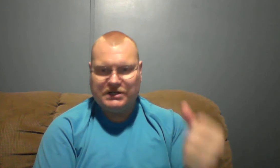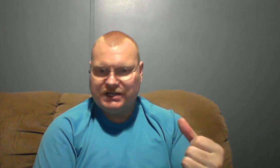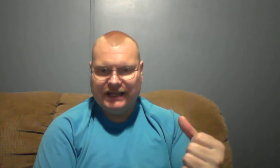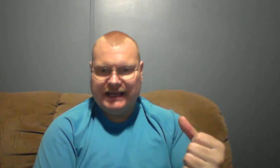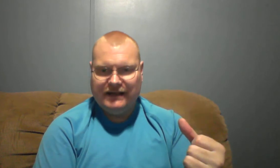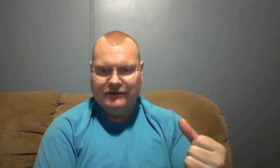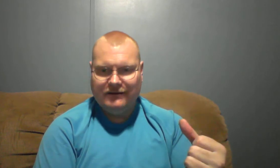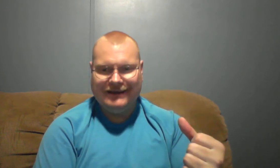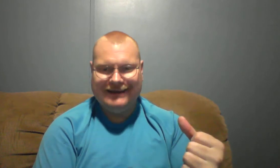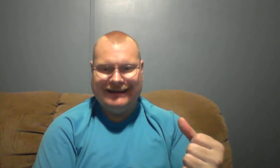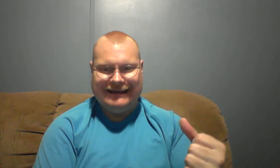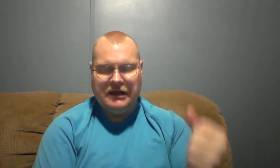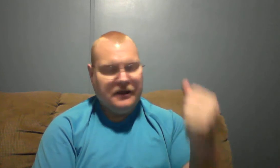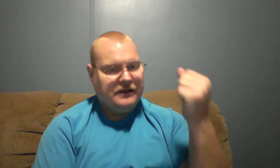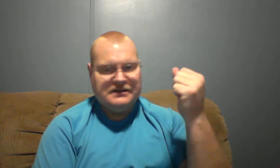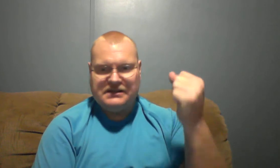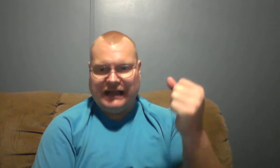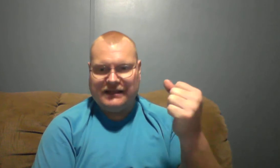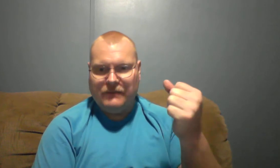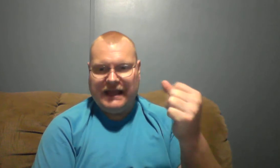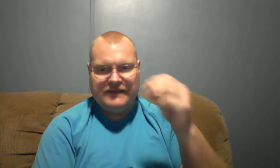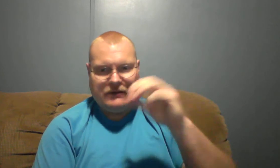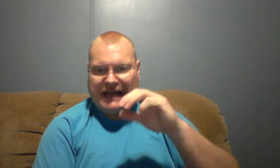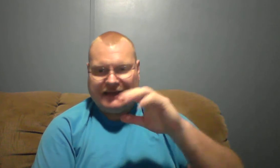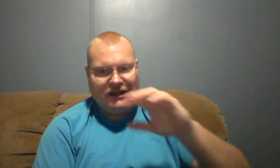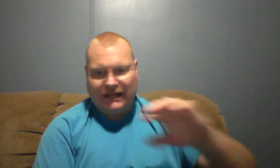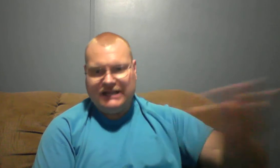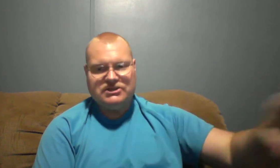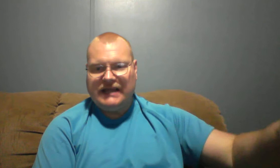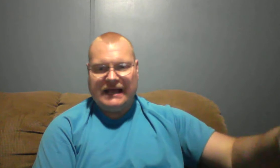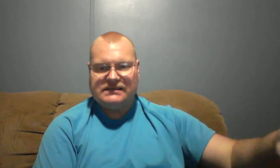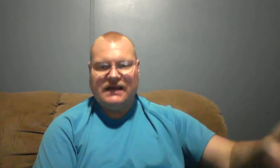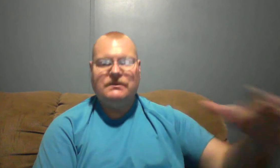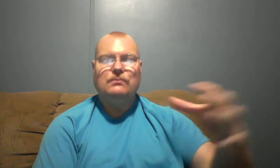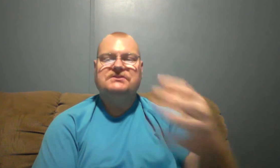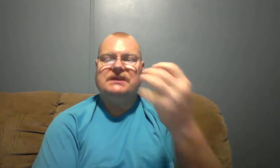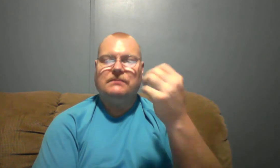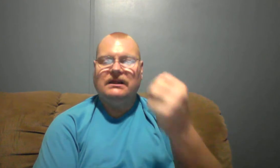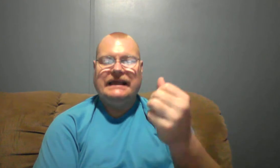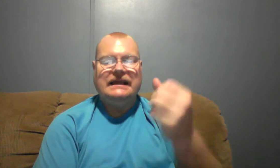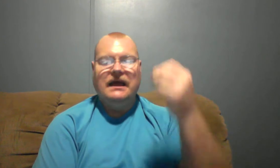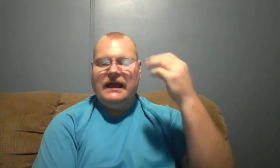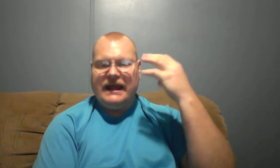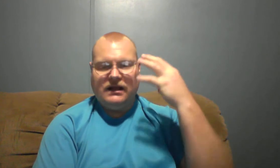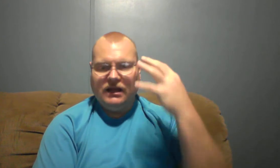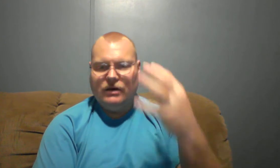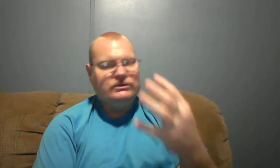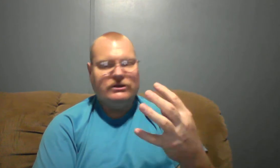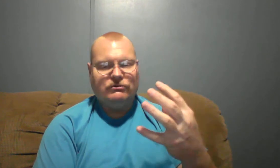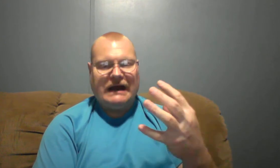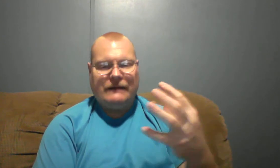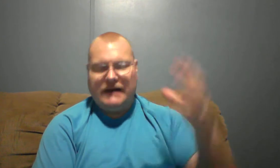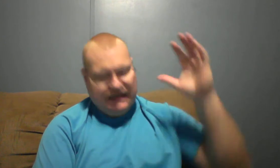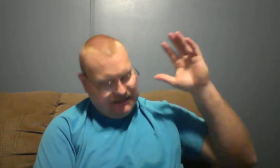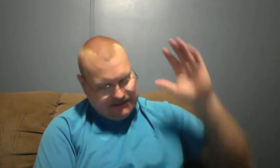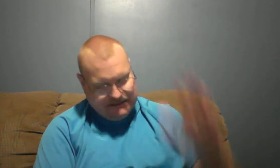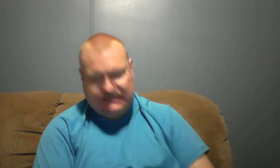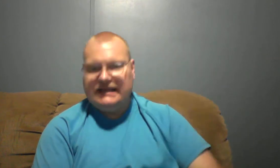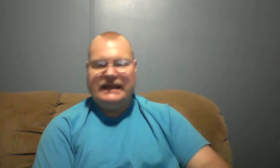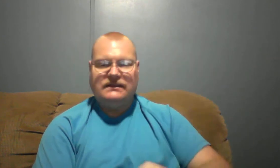clean, just like the man that had the legion cast out. You want to see them clean, clothed in the right mind, sitting at the